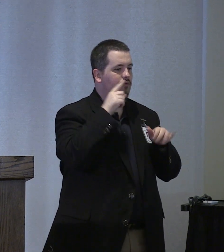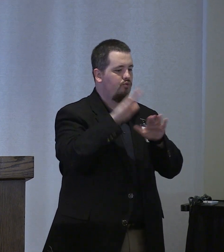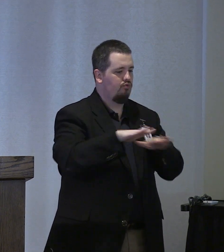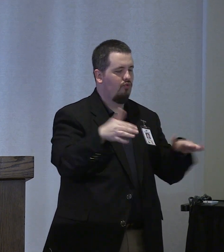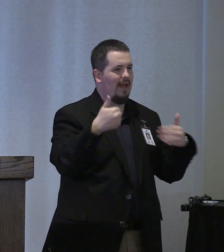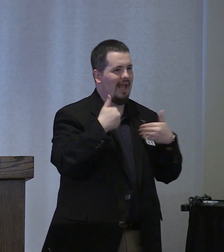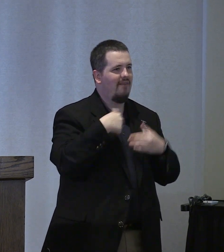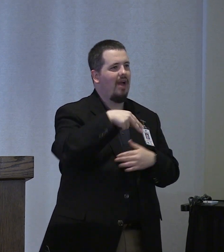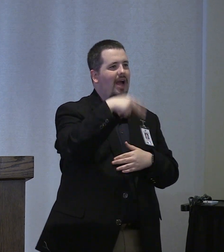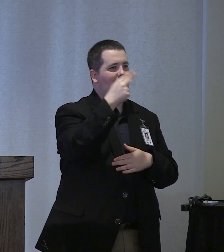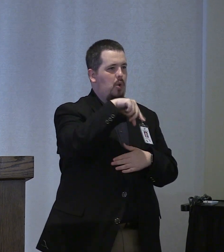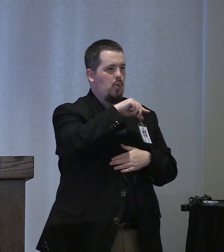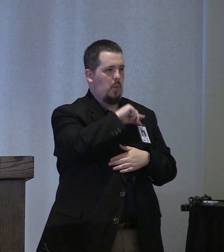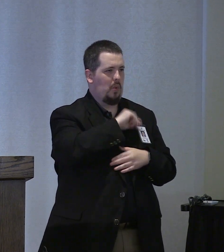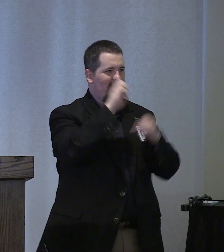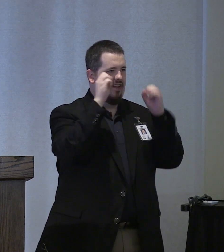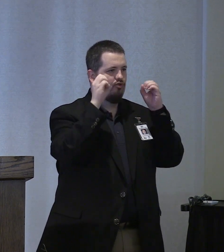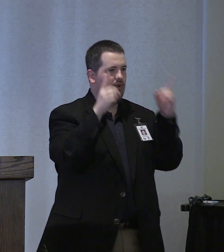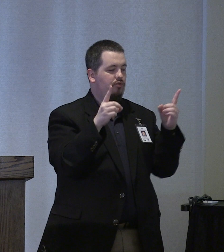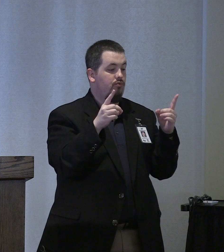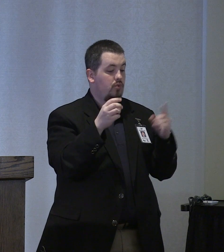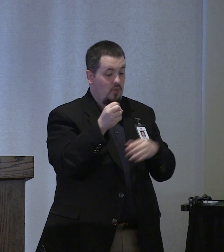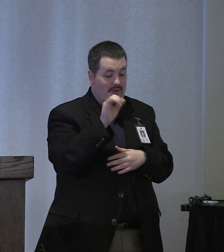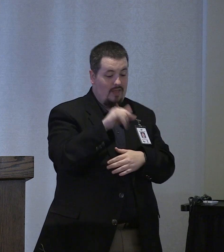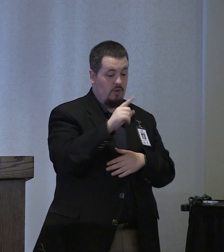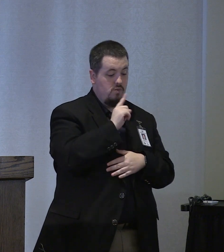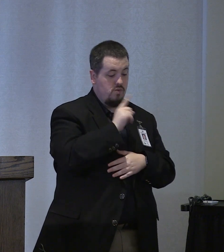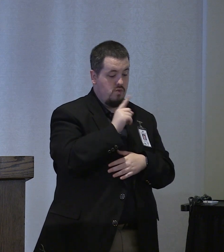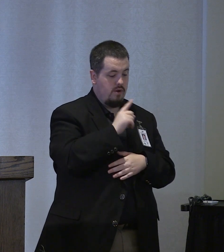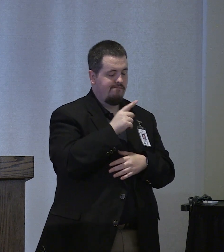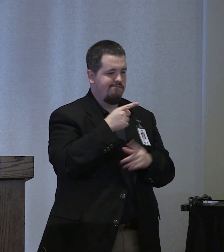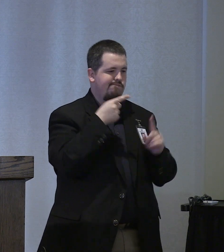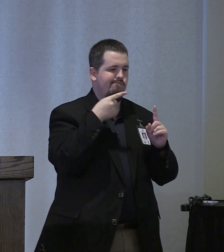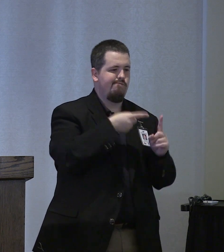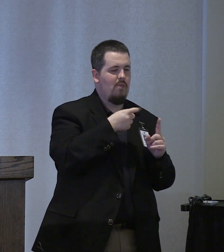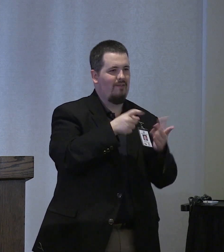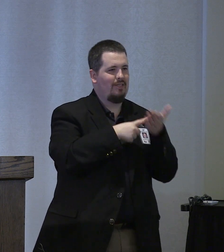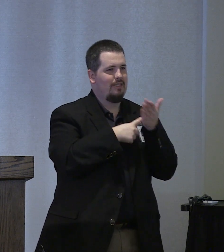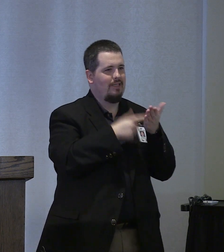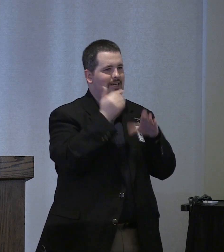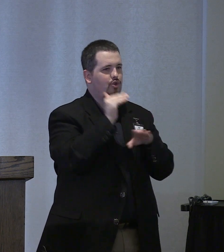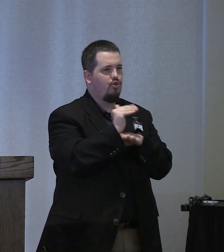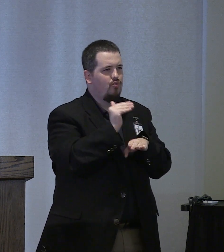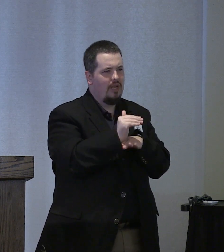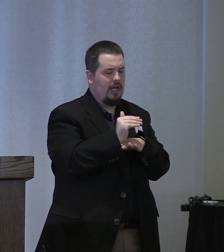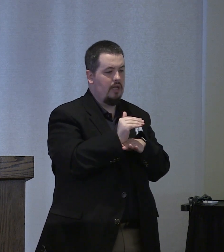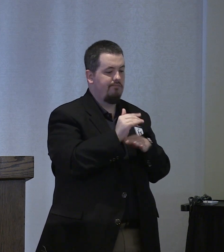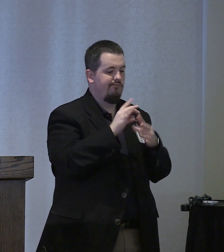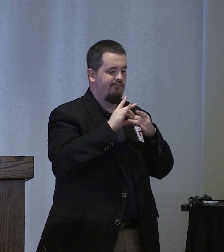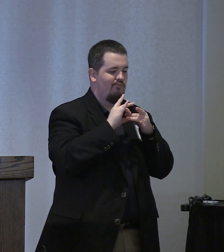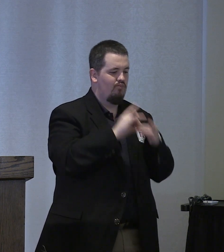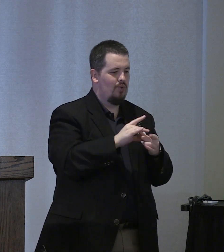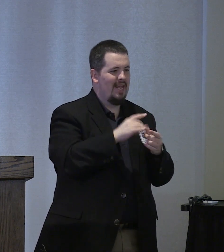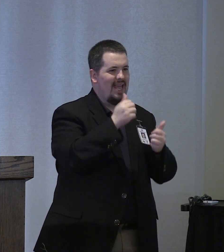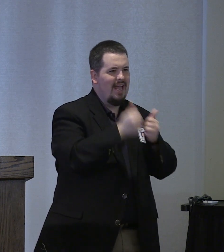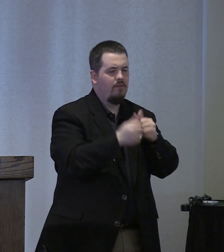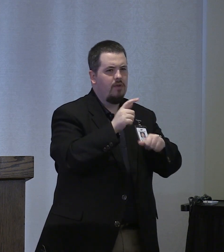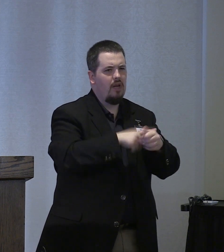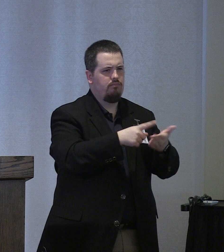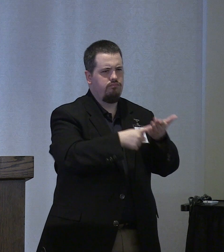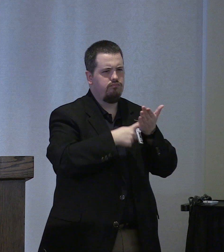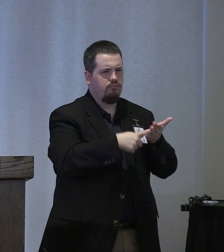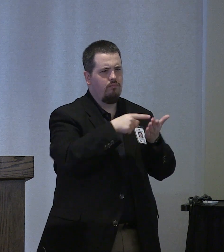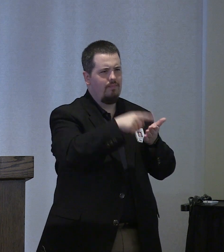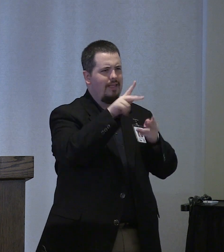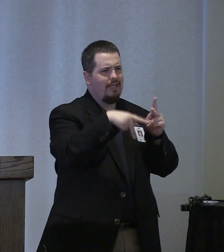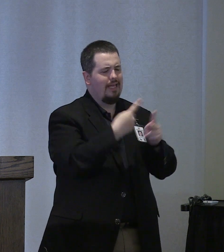children to have high quality education and so that's really kind of the spirit of the discussion here tonight it is as it is every time we talk